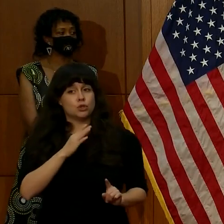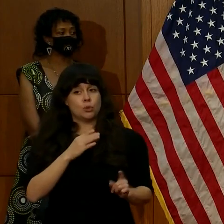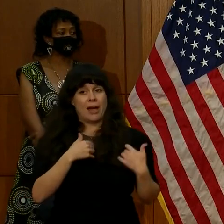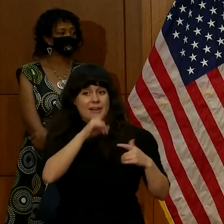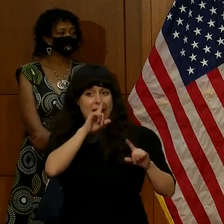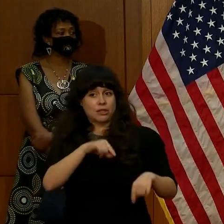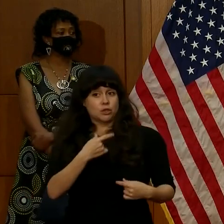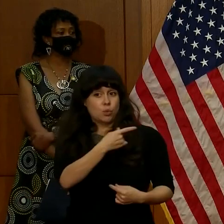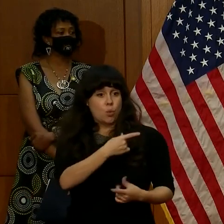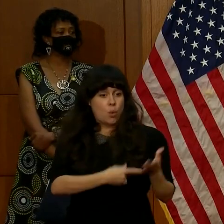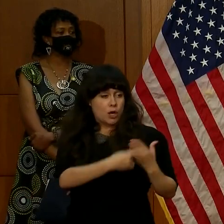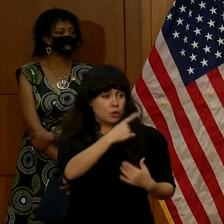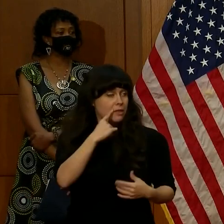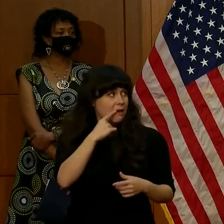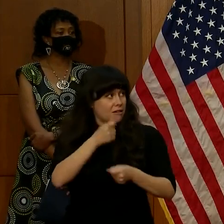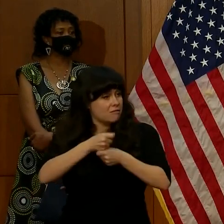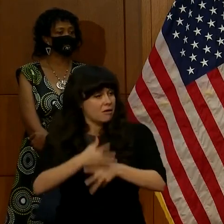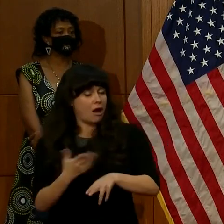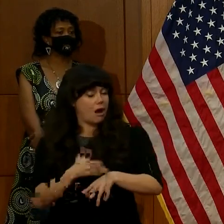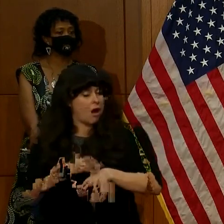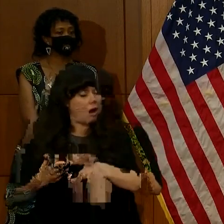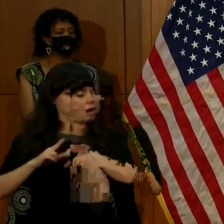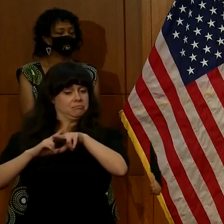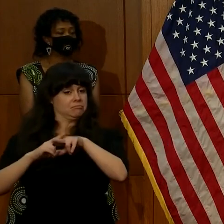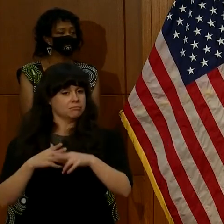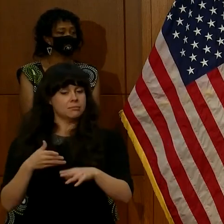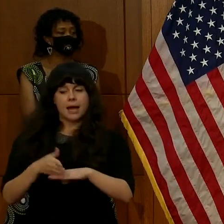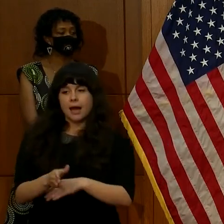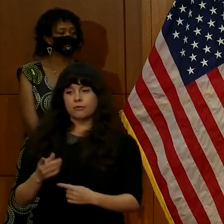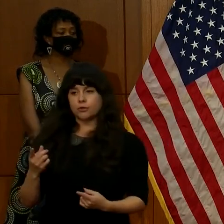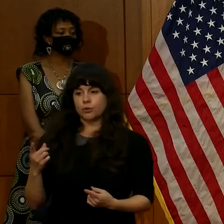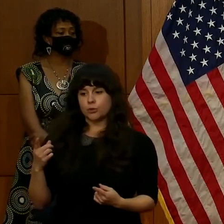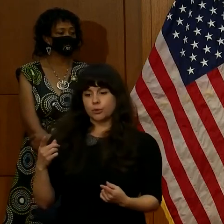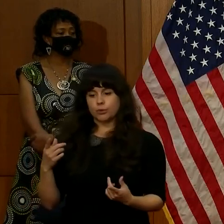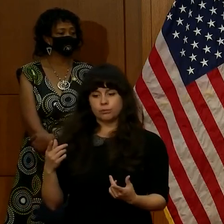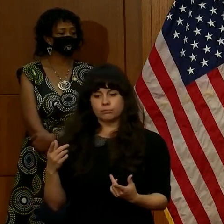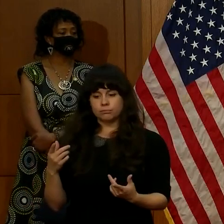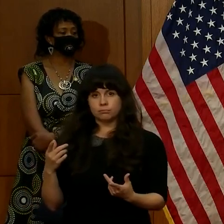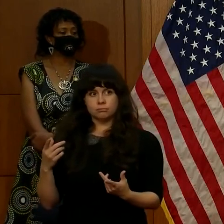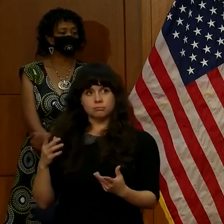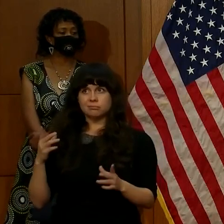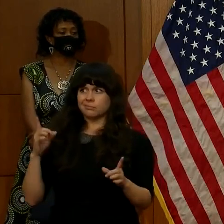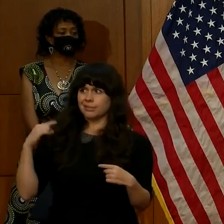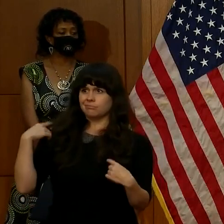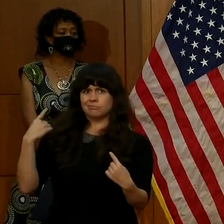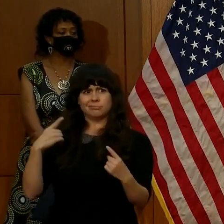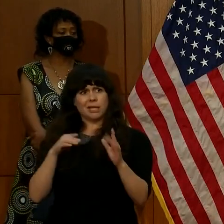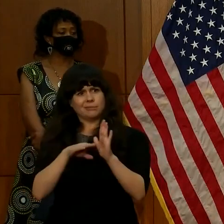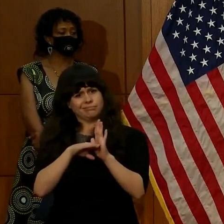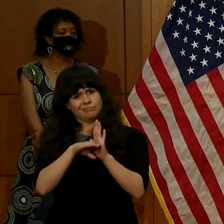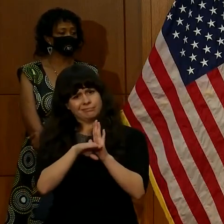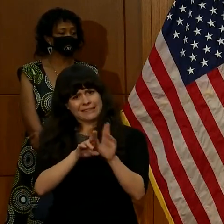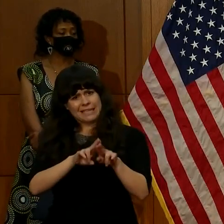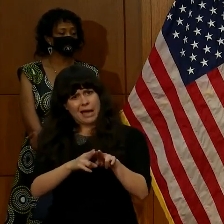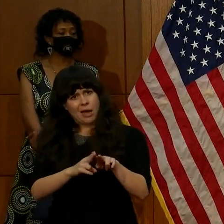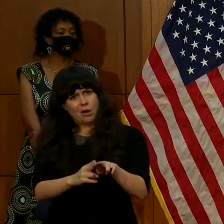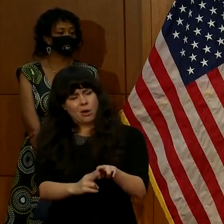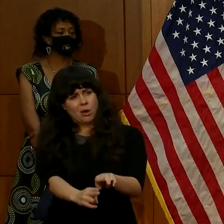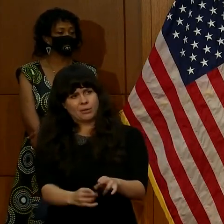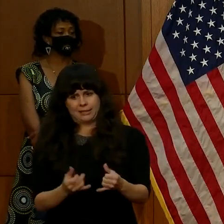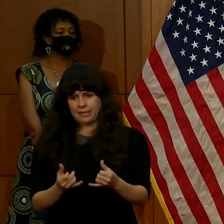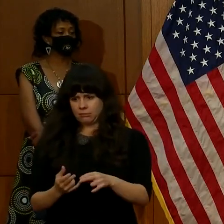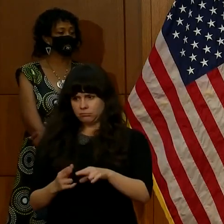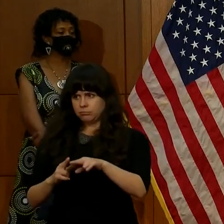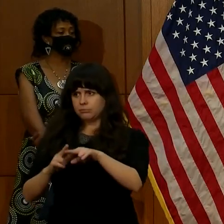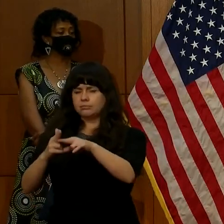what you think might be causing that upward trend after quite a while as cases going down. And also,